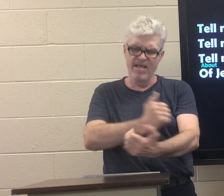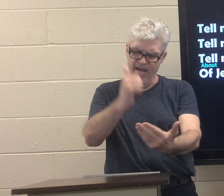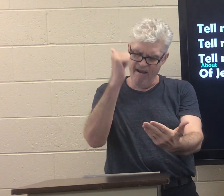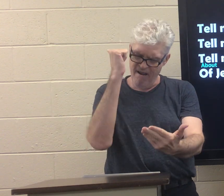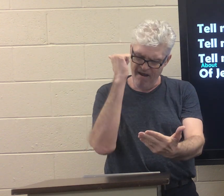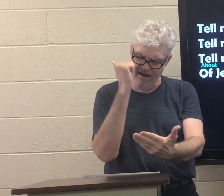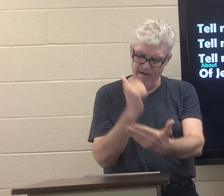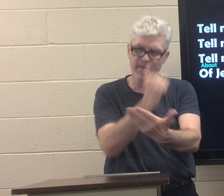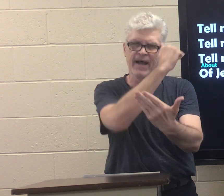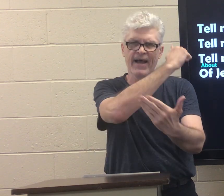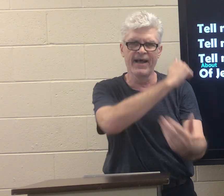amen